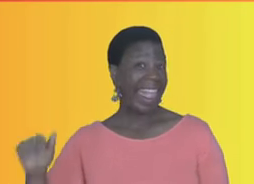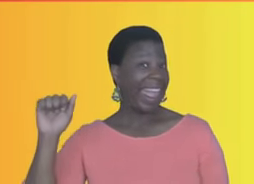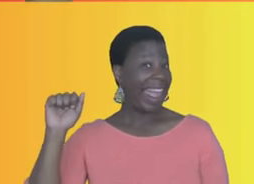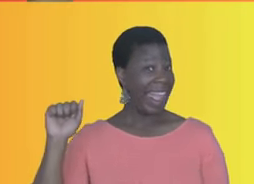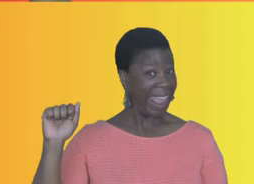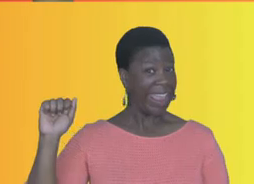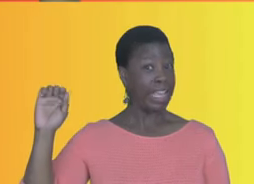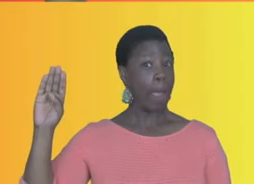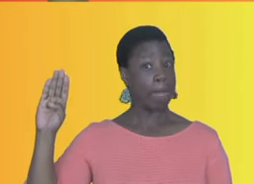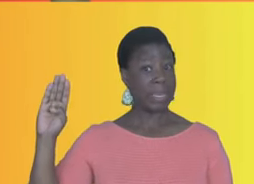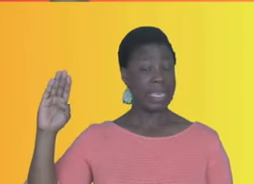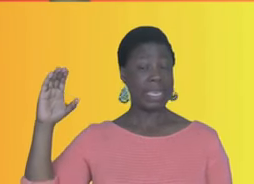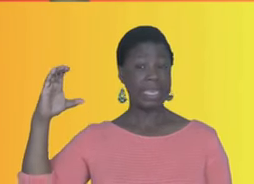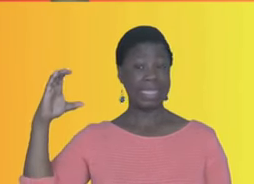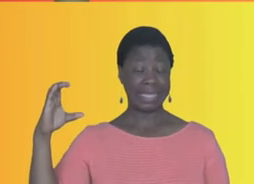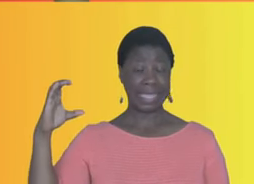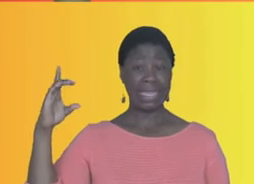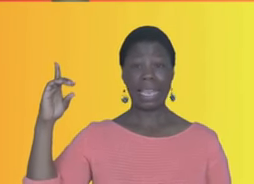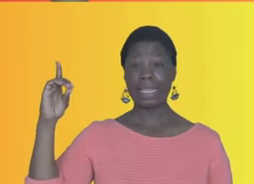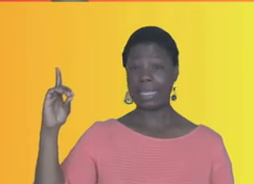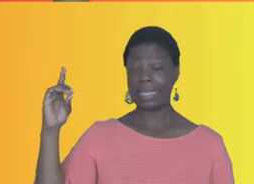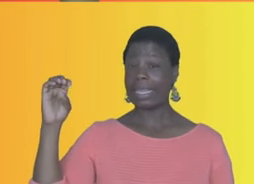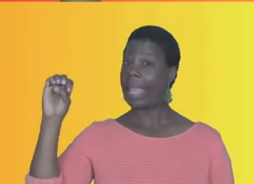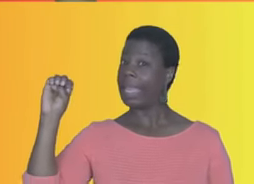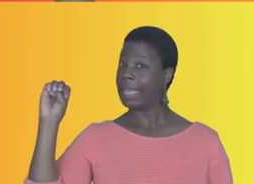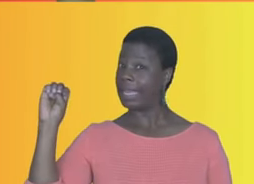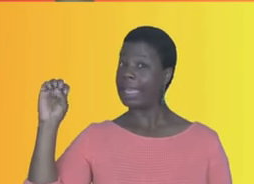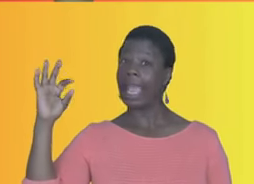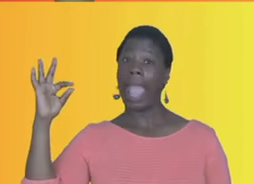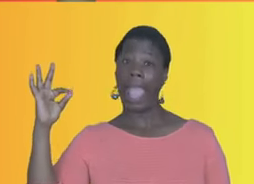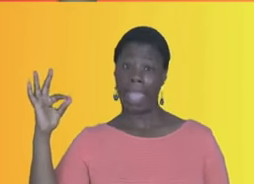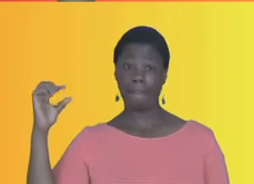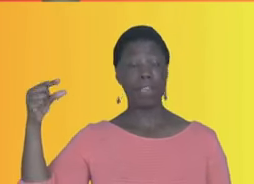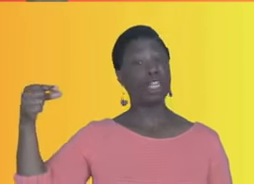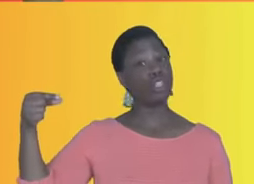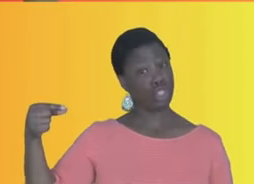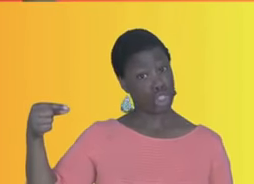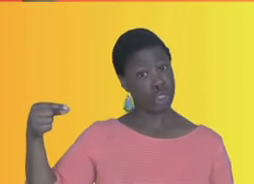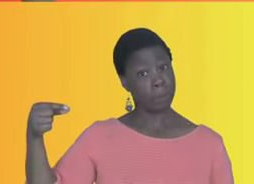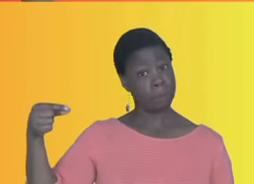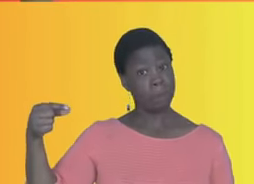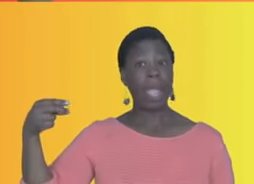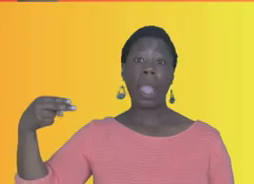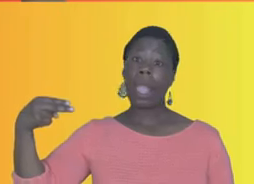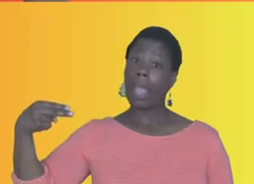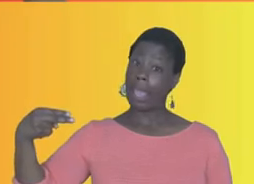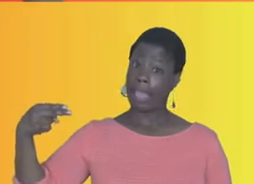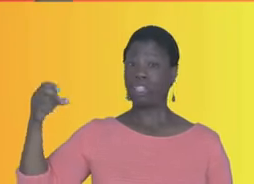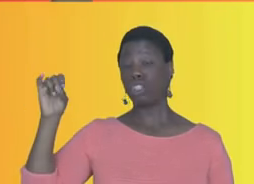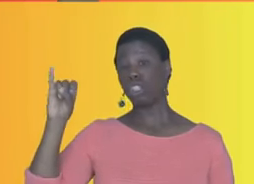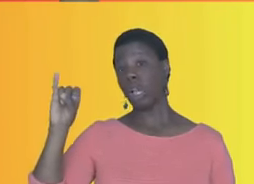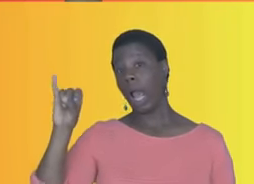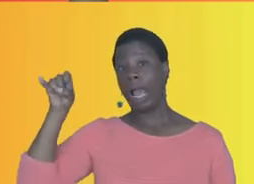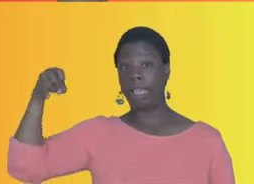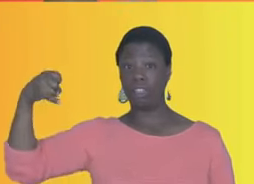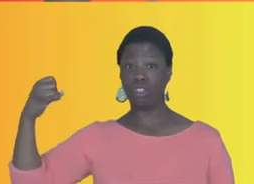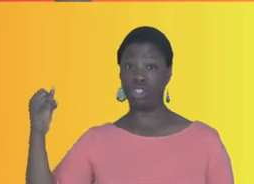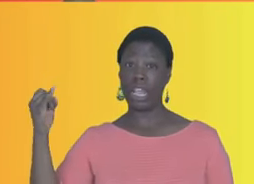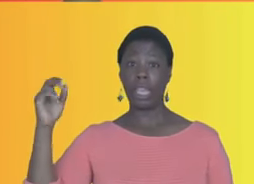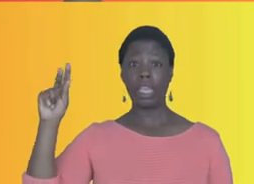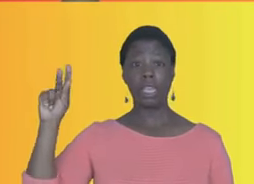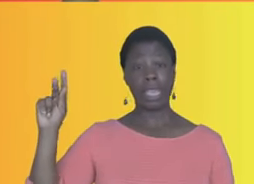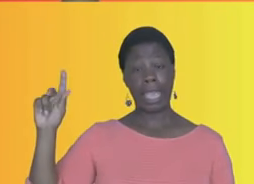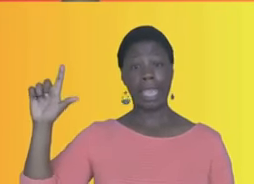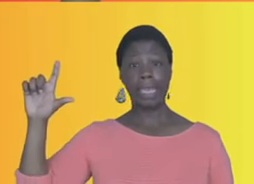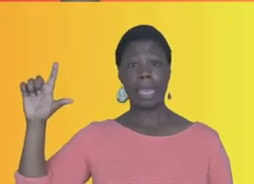A B C D E F G H I